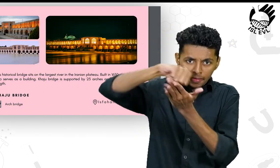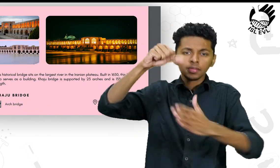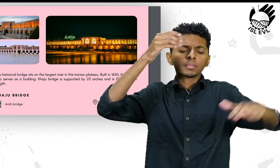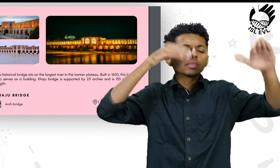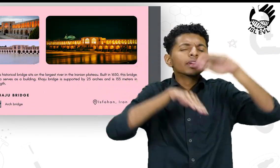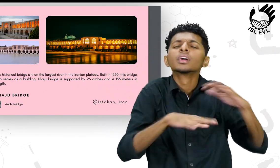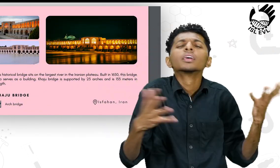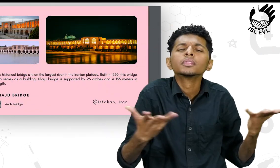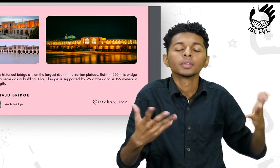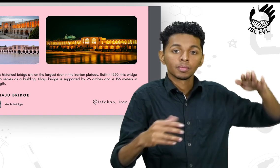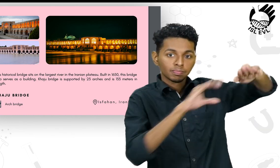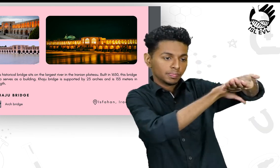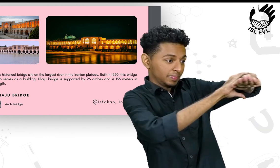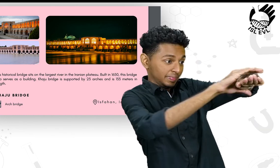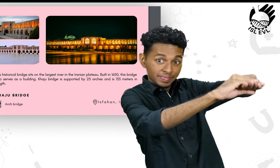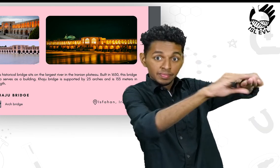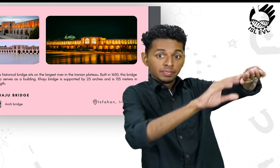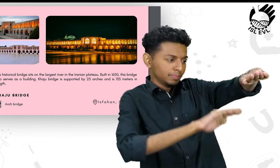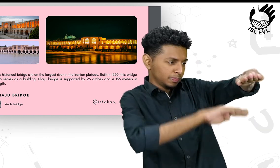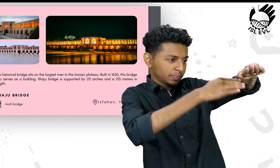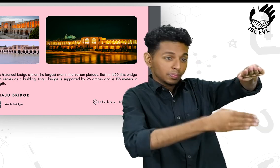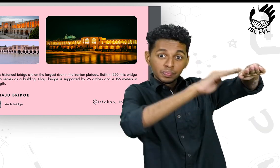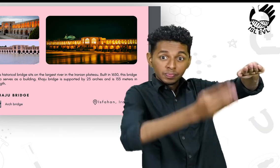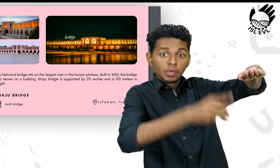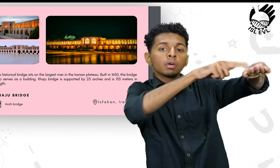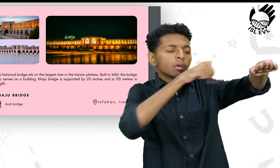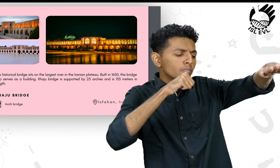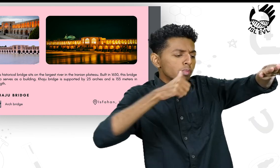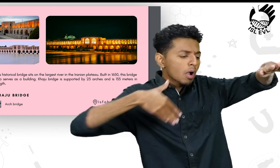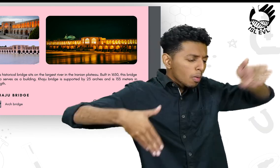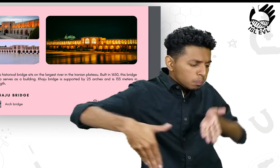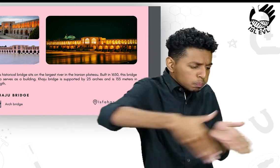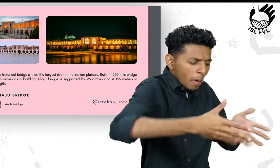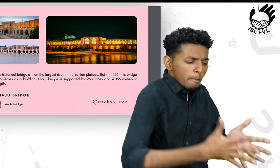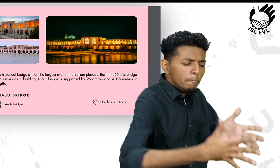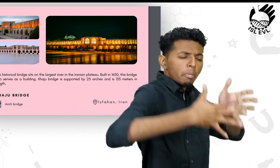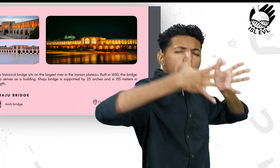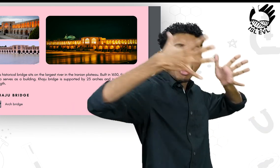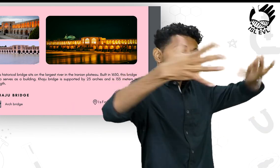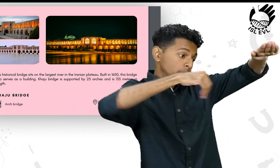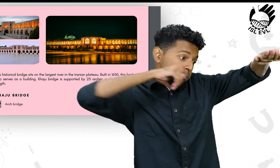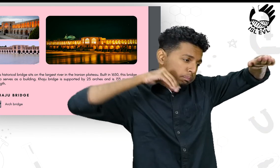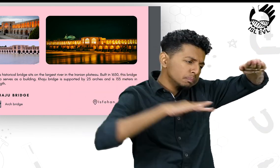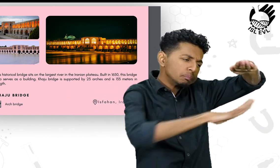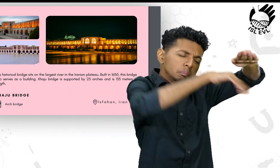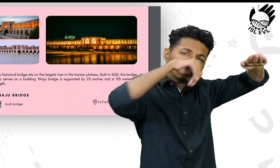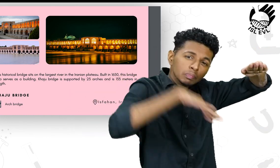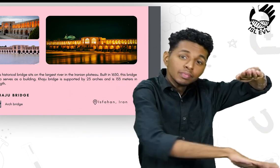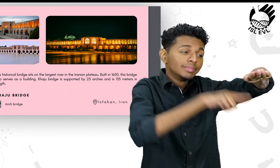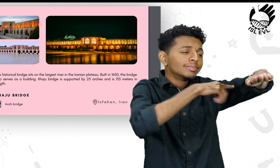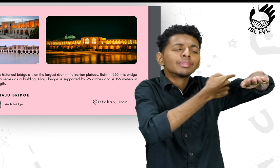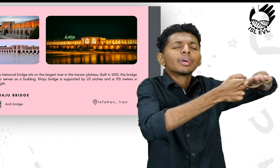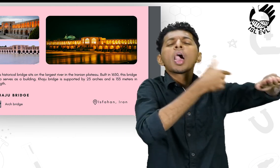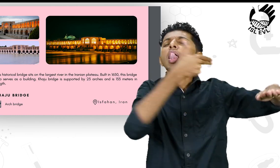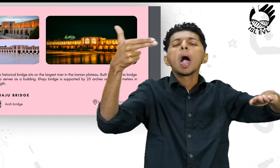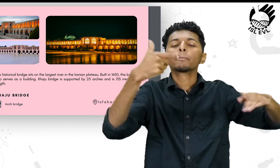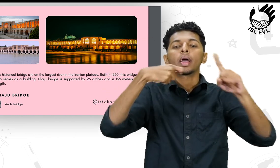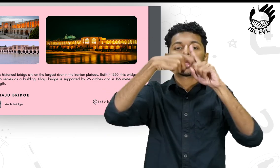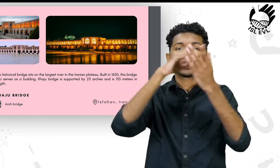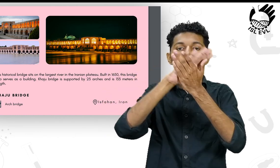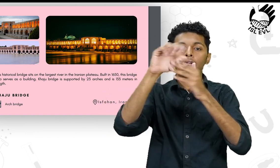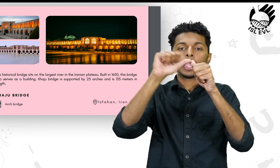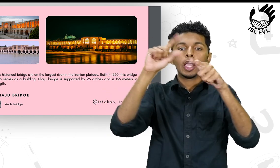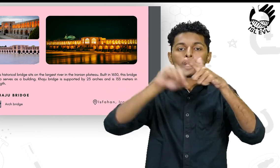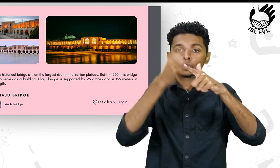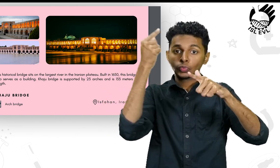We bring you, from Iran, this historical bridge, which sits on the largest